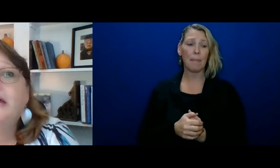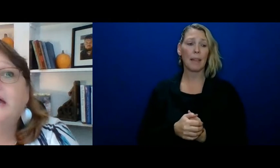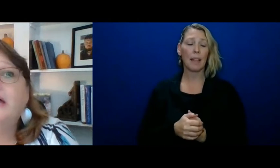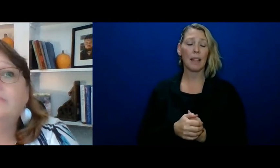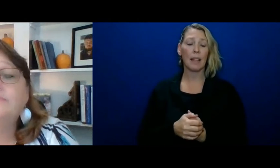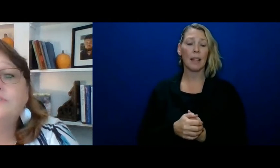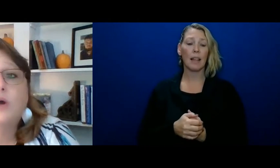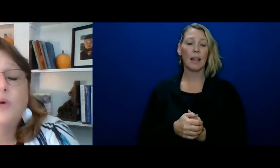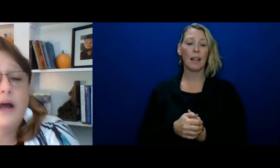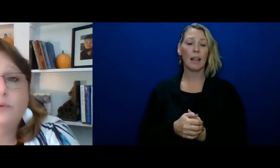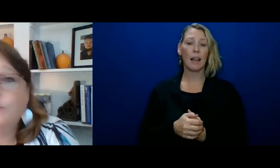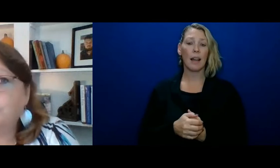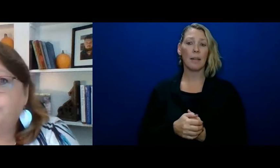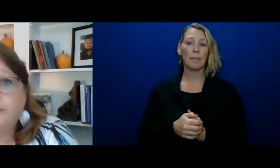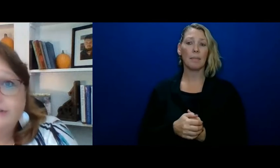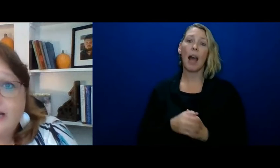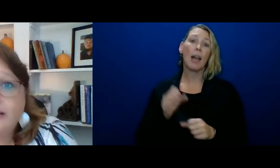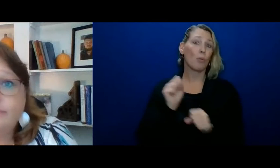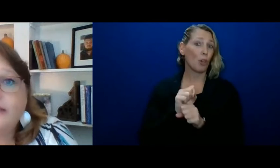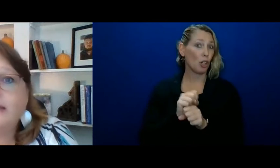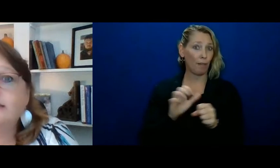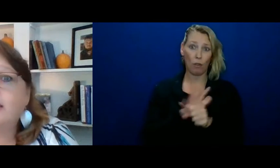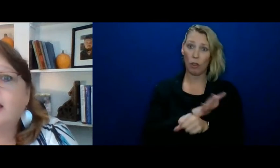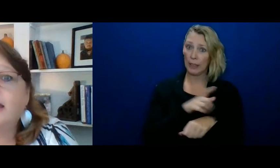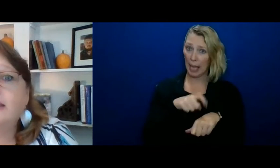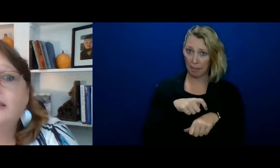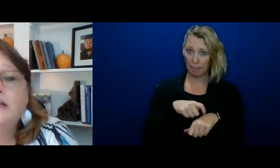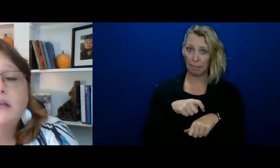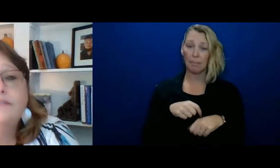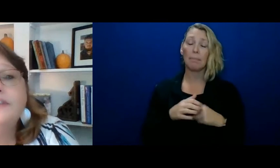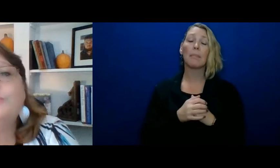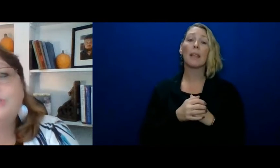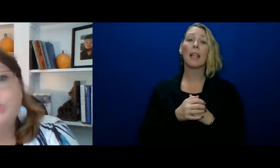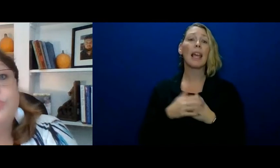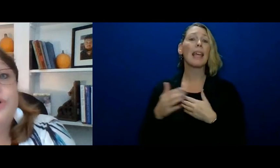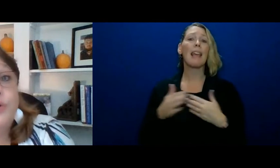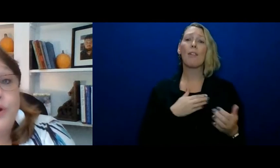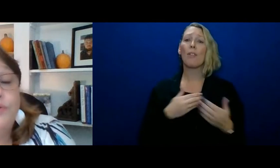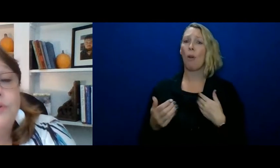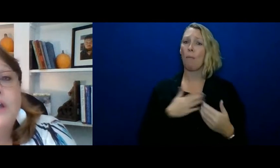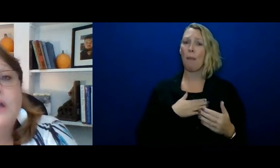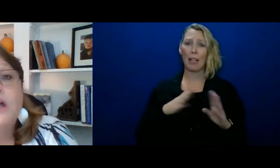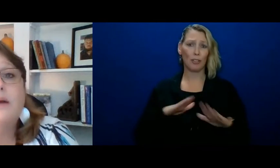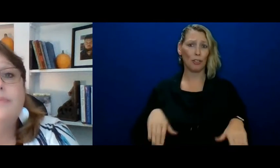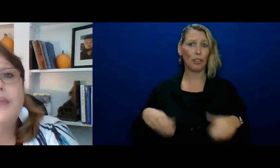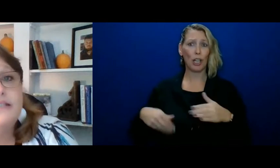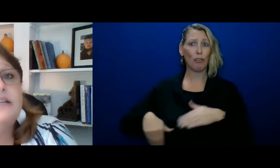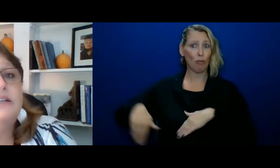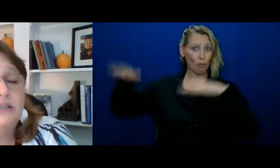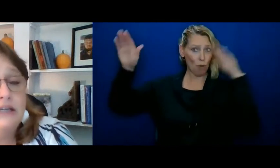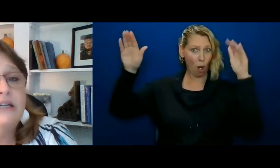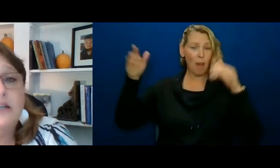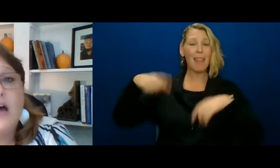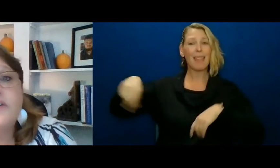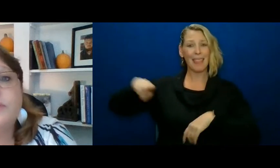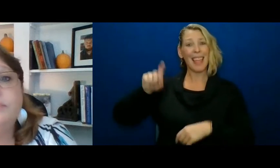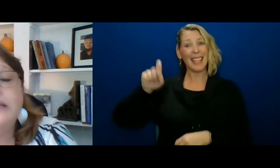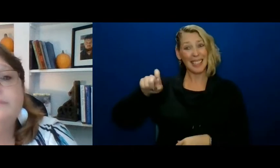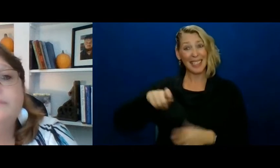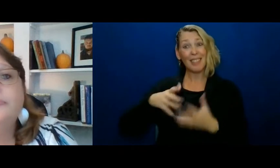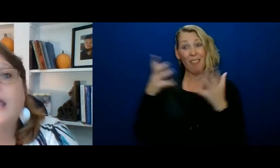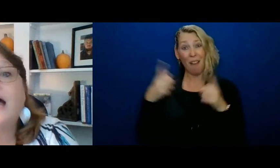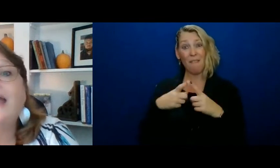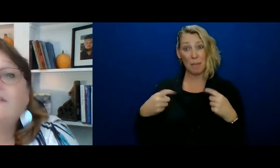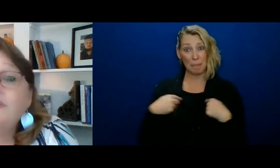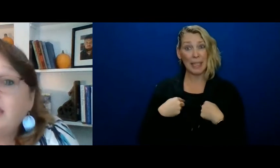um so I work full-time and I even though my children are grown um they still in need a lot from